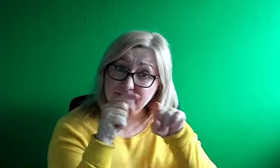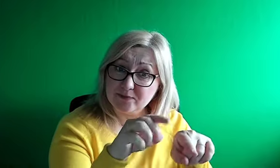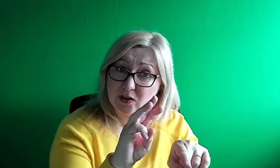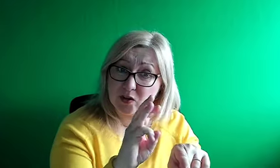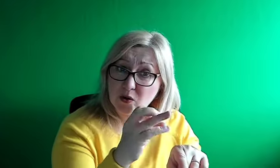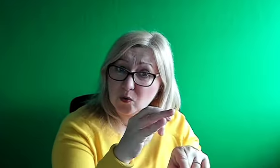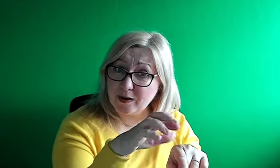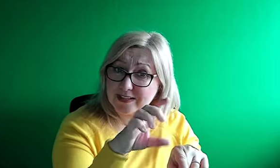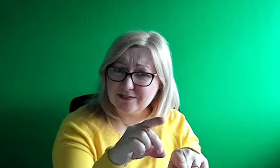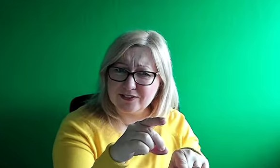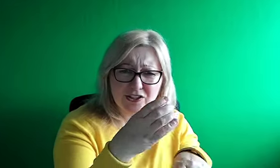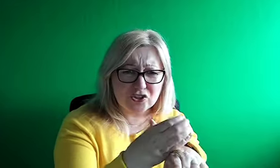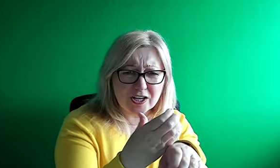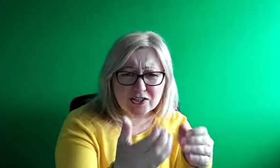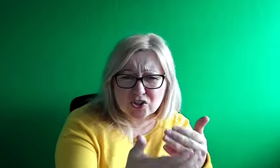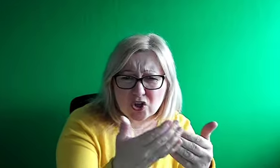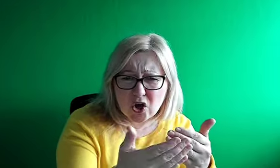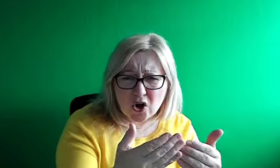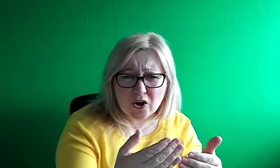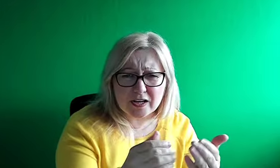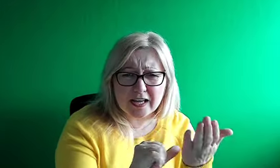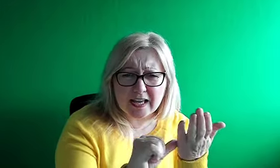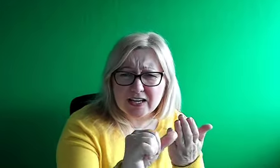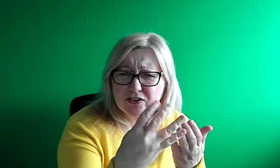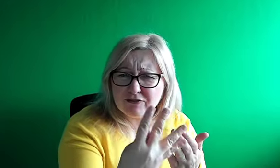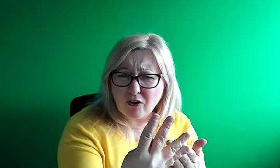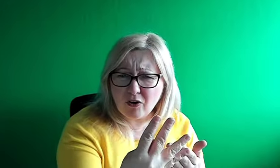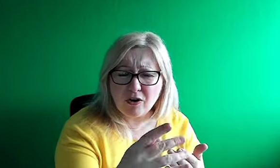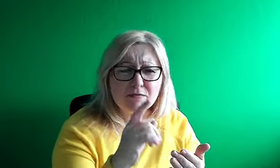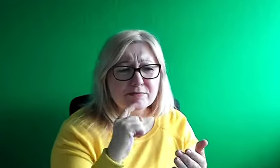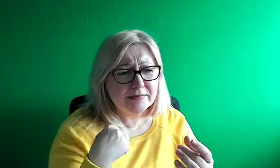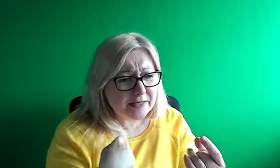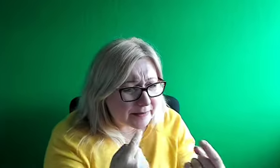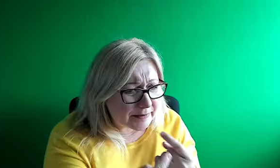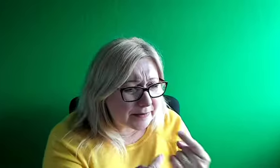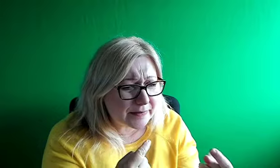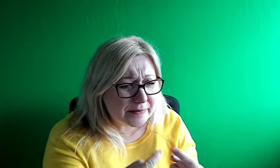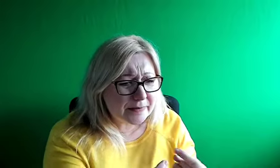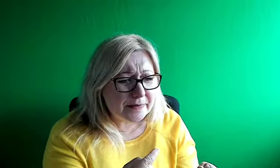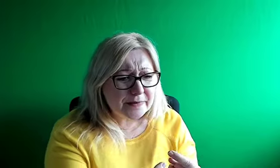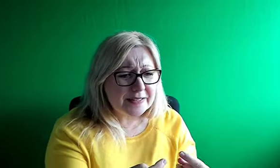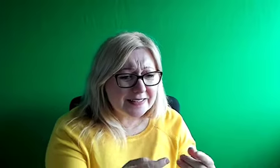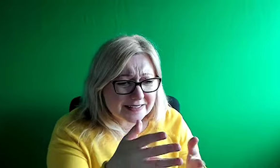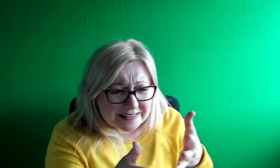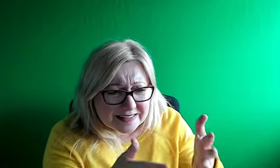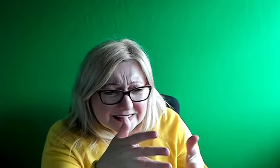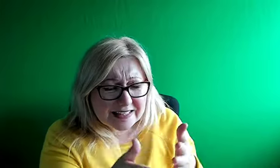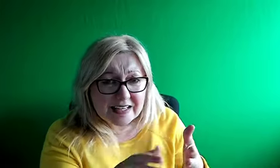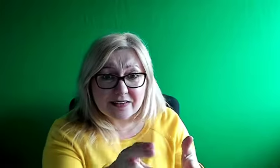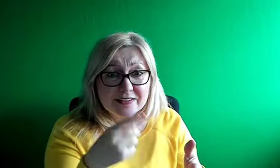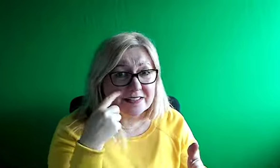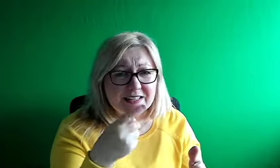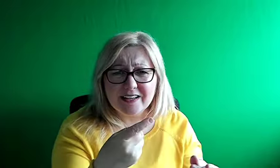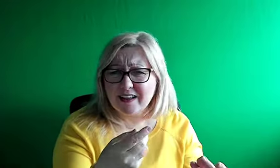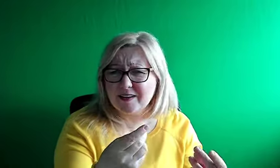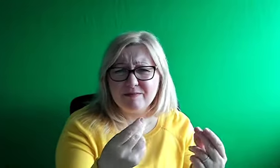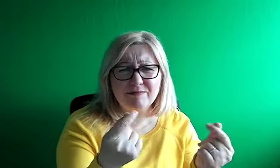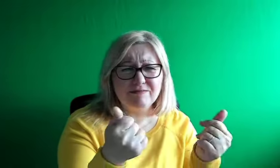of ISL, and I'm just really there, to kind of break the gap, for when he starts school, and doing games, just to have another person in his life, to be